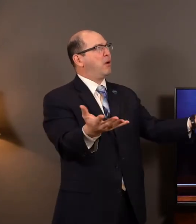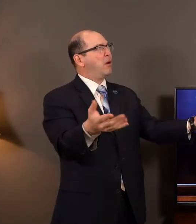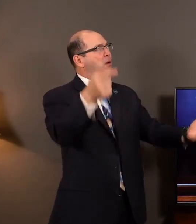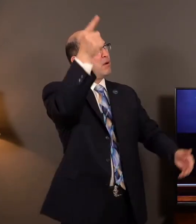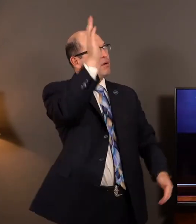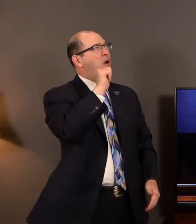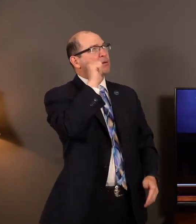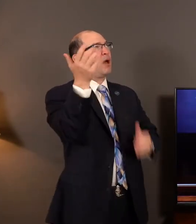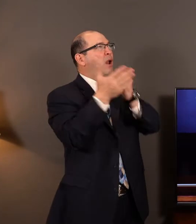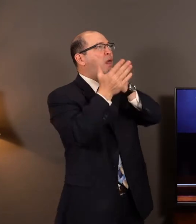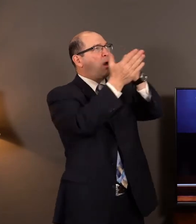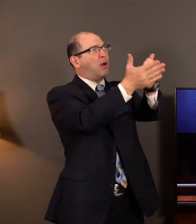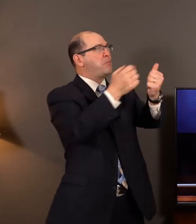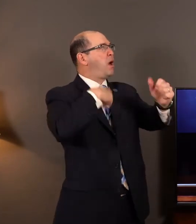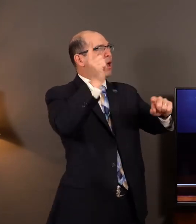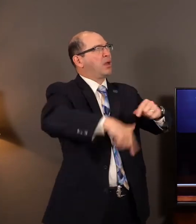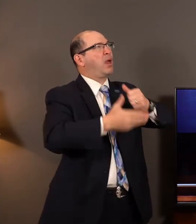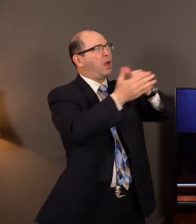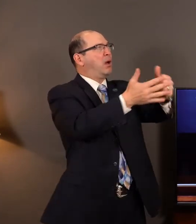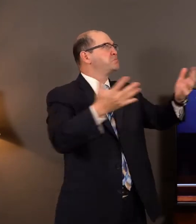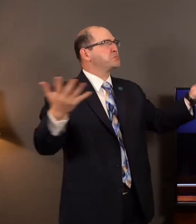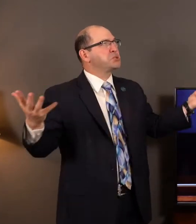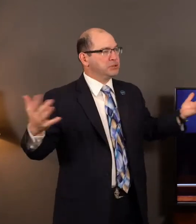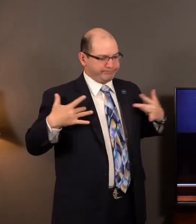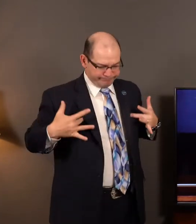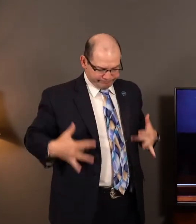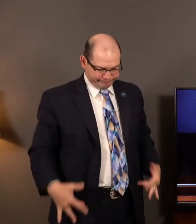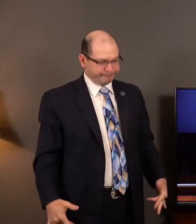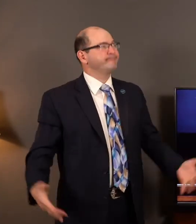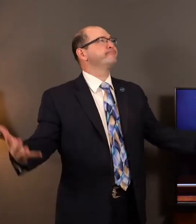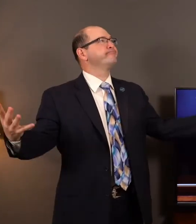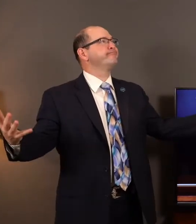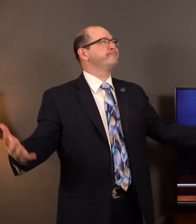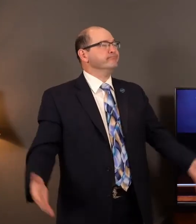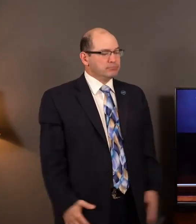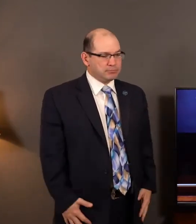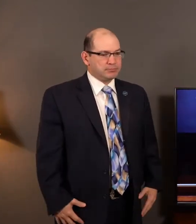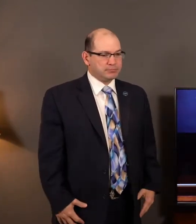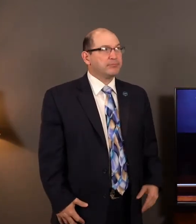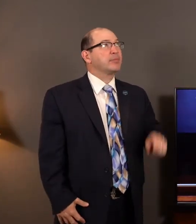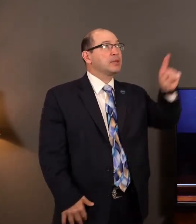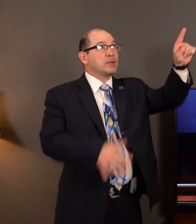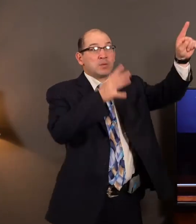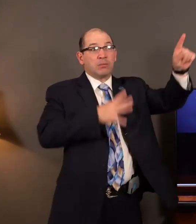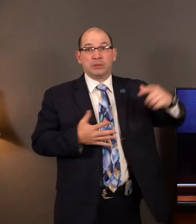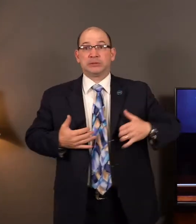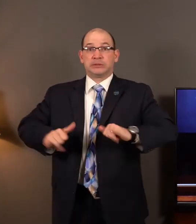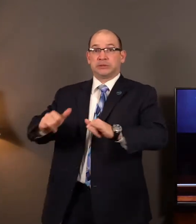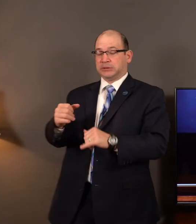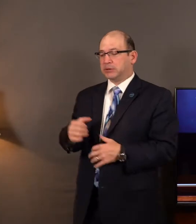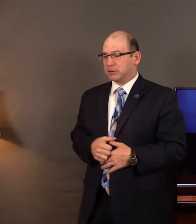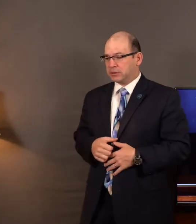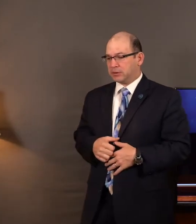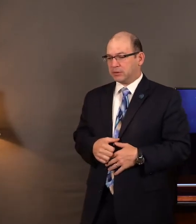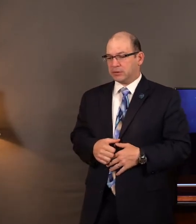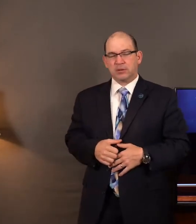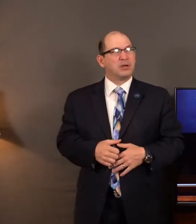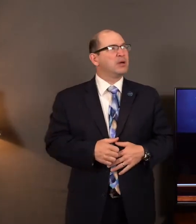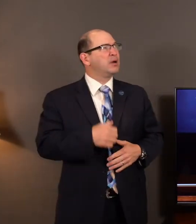don't have anything left as far as food to give. But she goes on in verse 28. the king said unto her, What aileth thee?